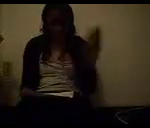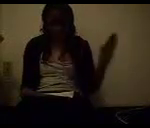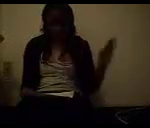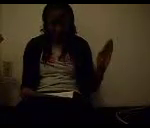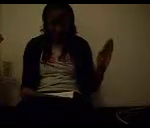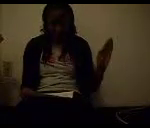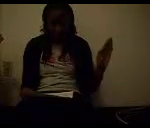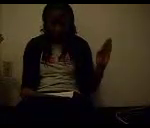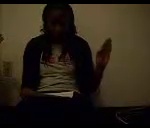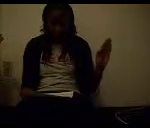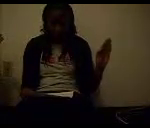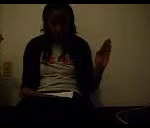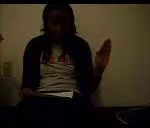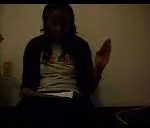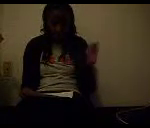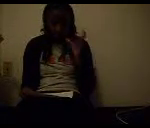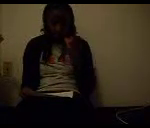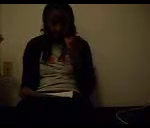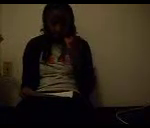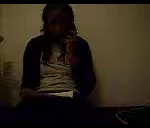Your, yours. Who?